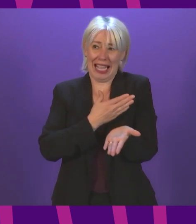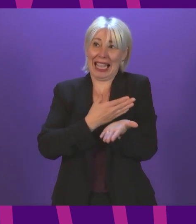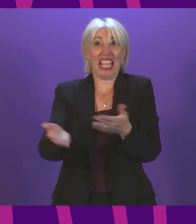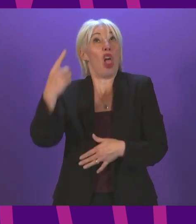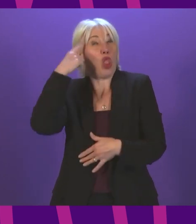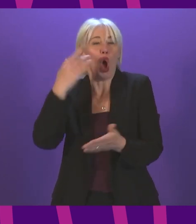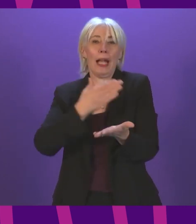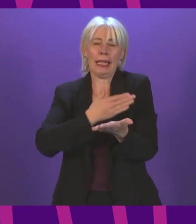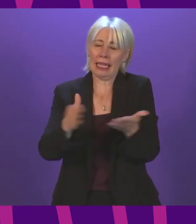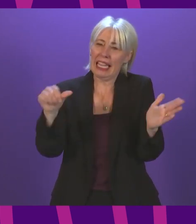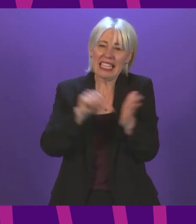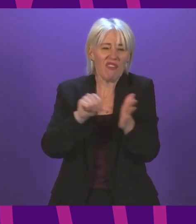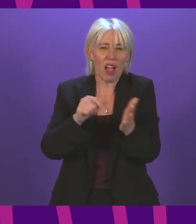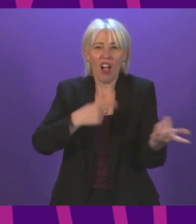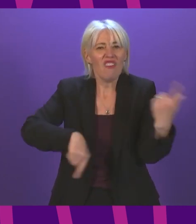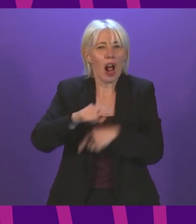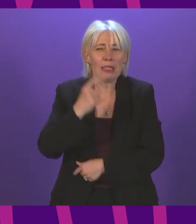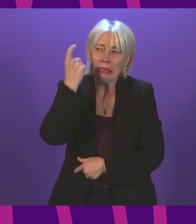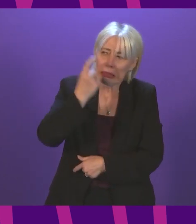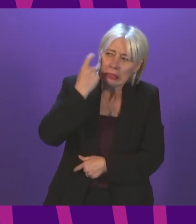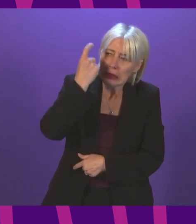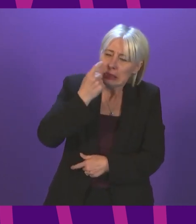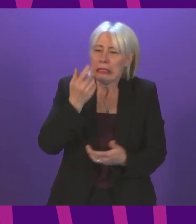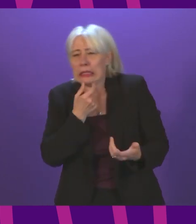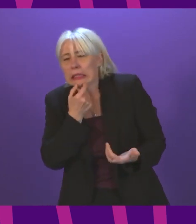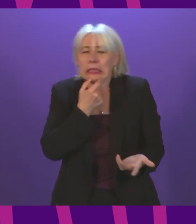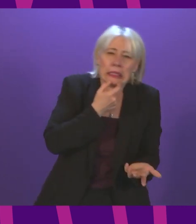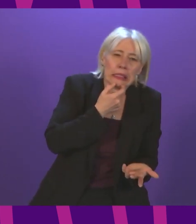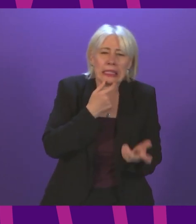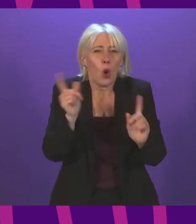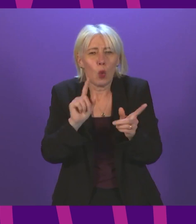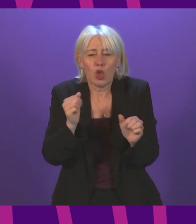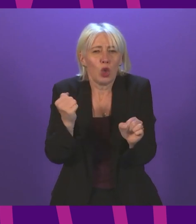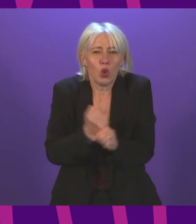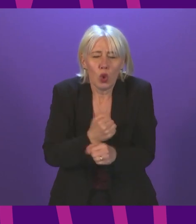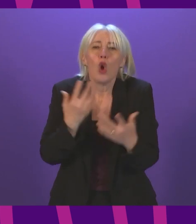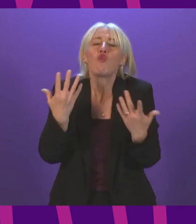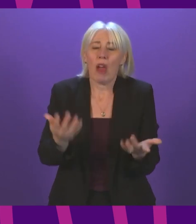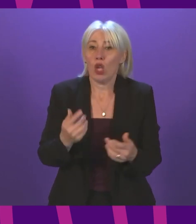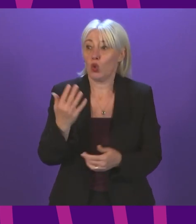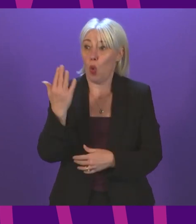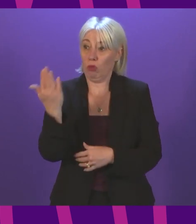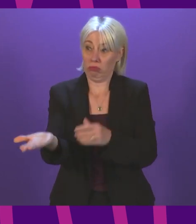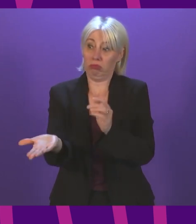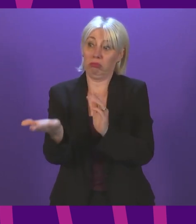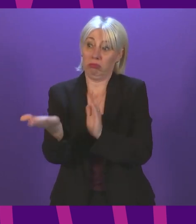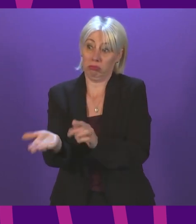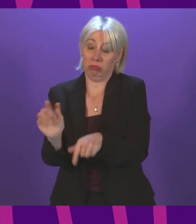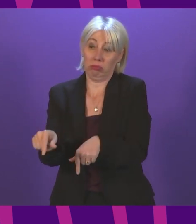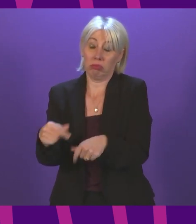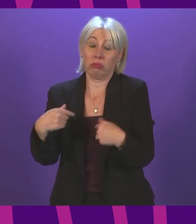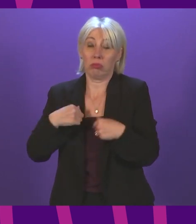difficult consideration that arises here. The issue on the one hand is that we have real